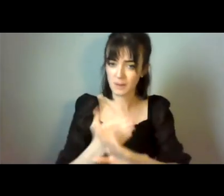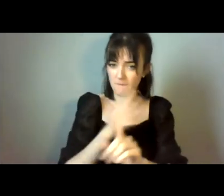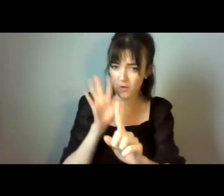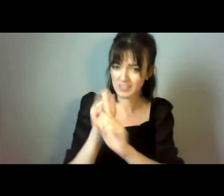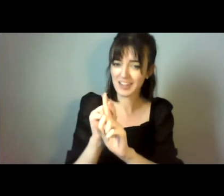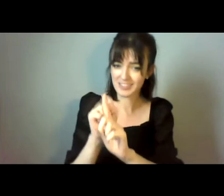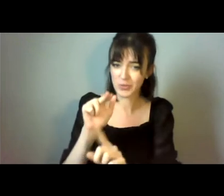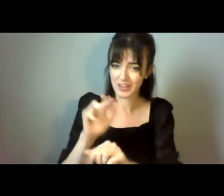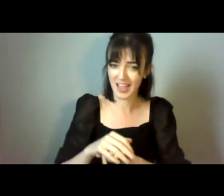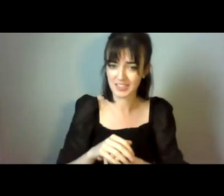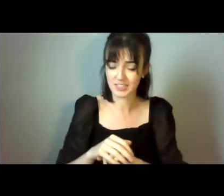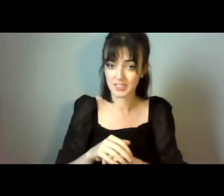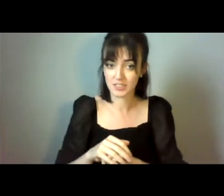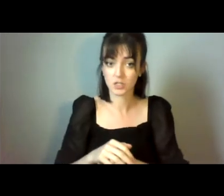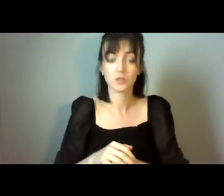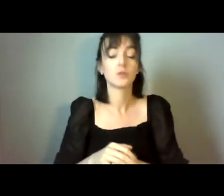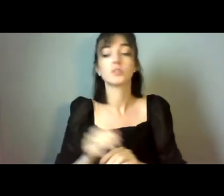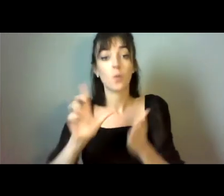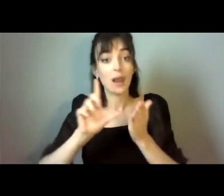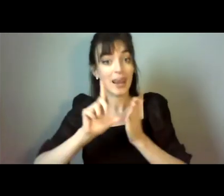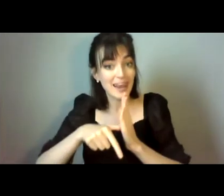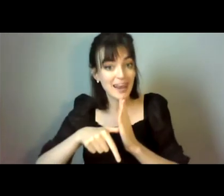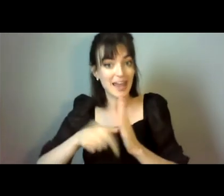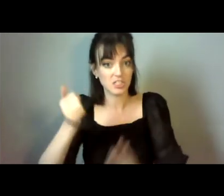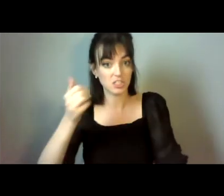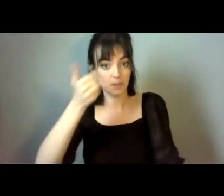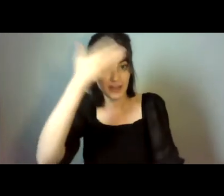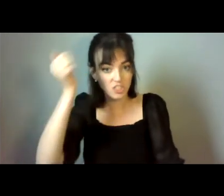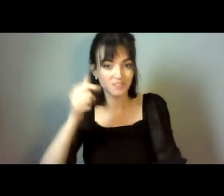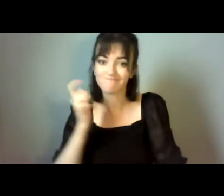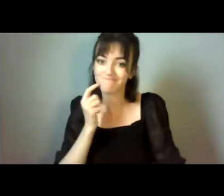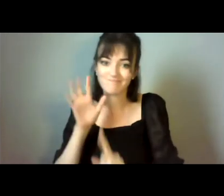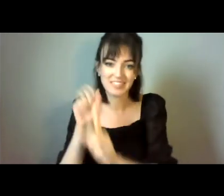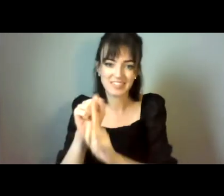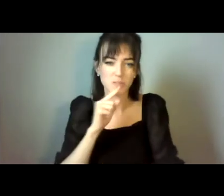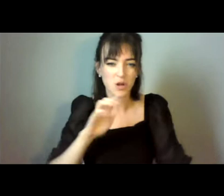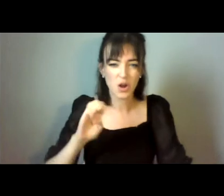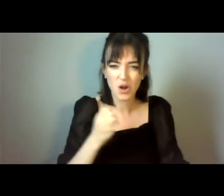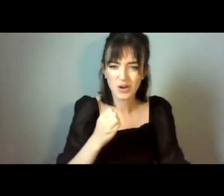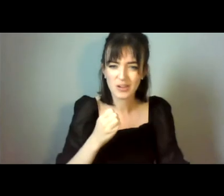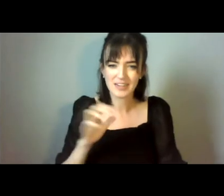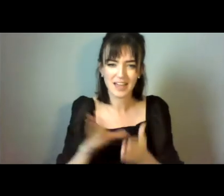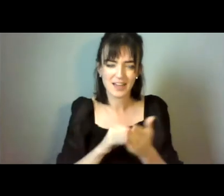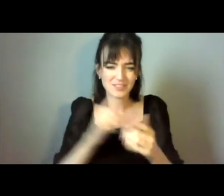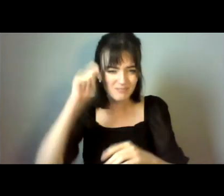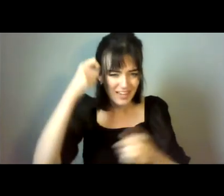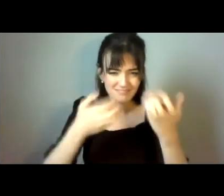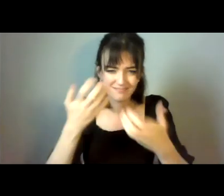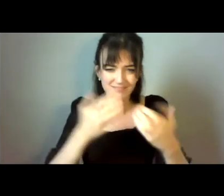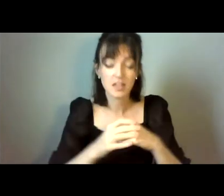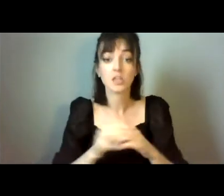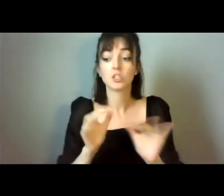as for late onset, so for a final diagnosis to be got, and by then the person may no longer have the mental capacity.